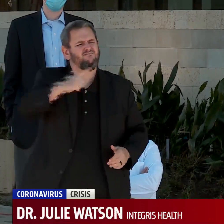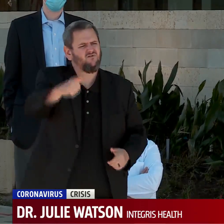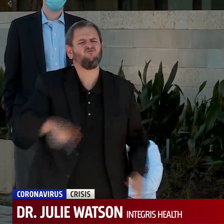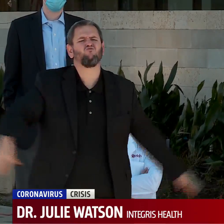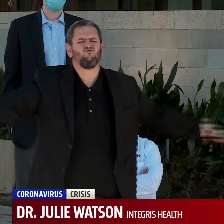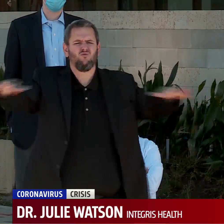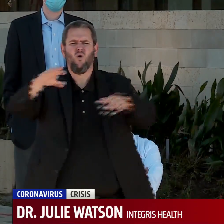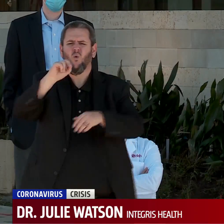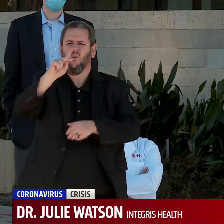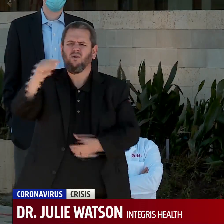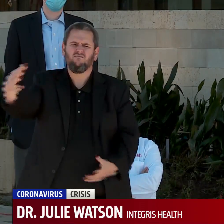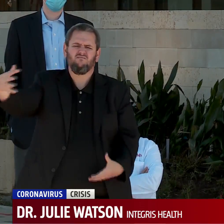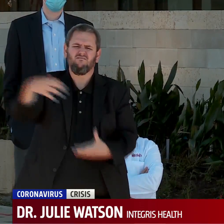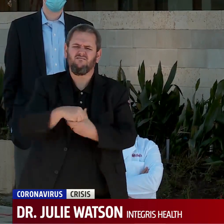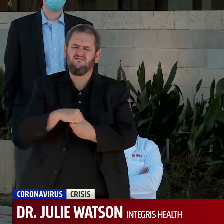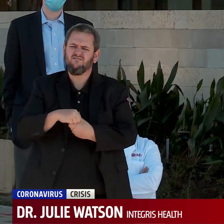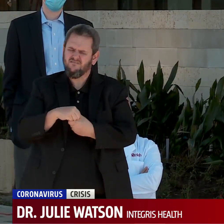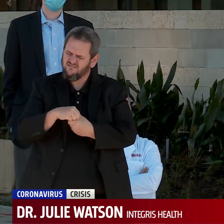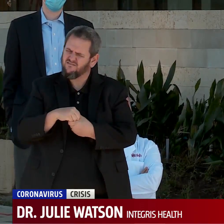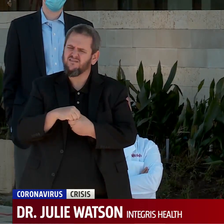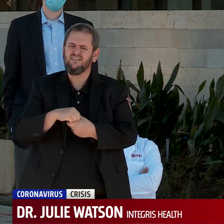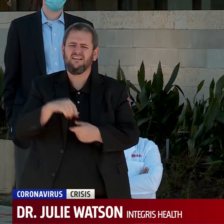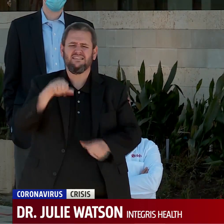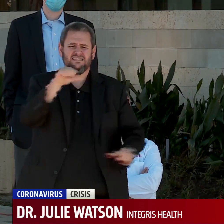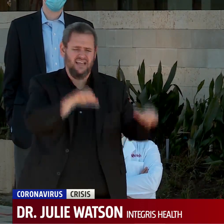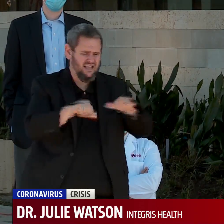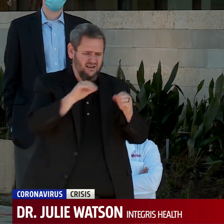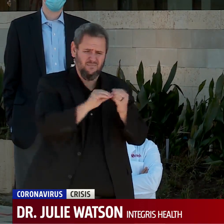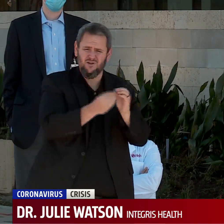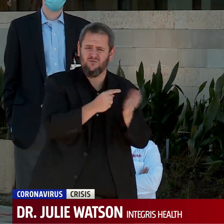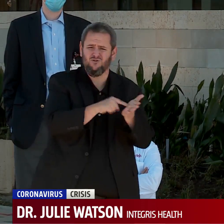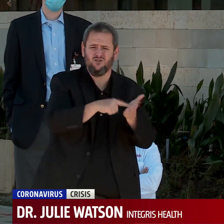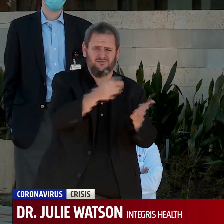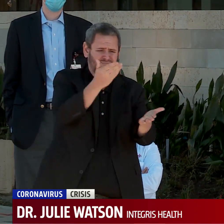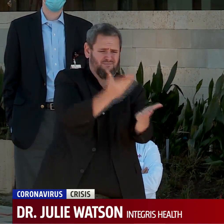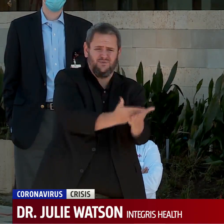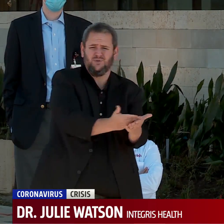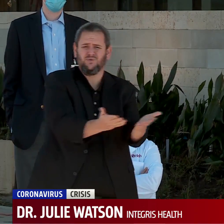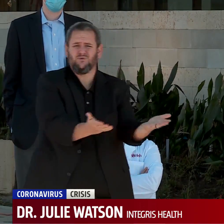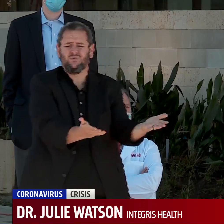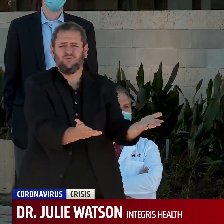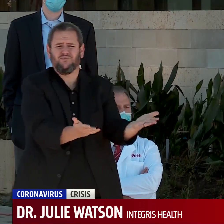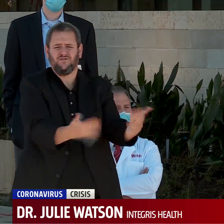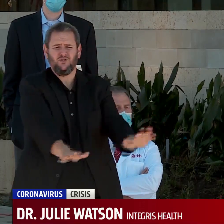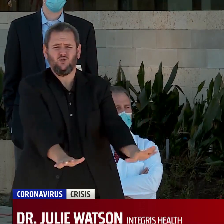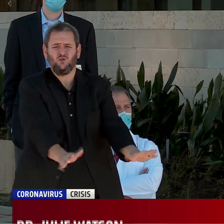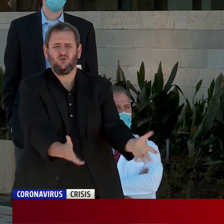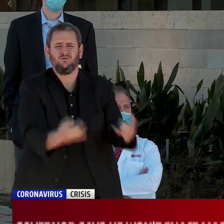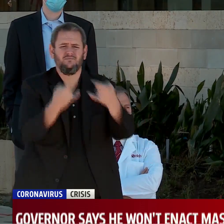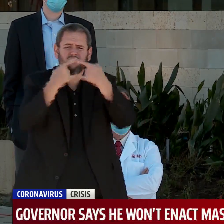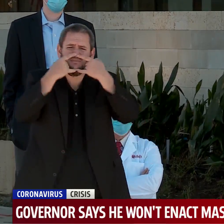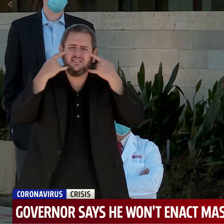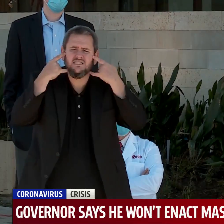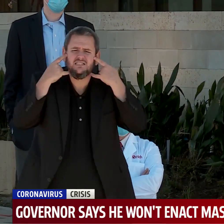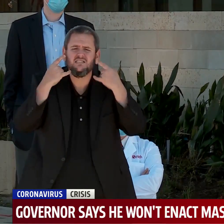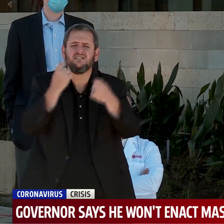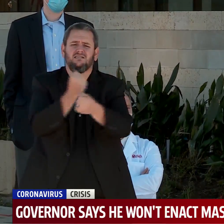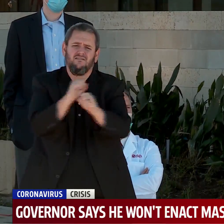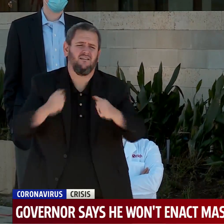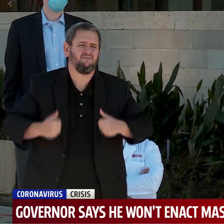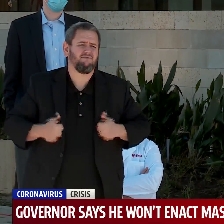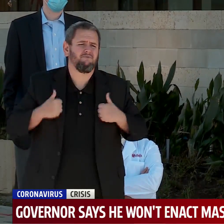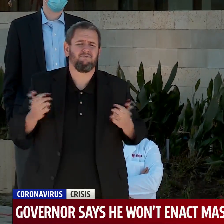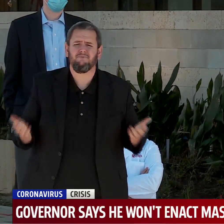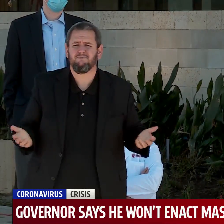and the numbers are real. Wearing a mask saves lives. Many Oklahomans and Americans have wondered